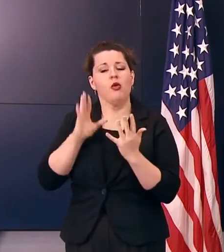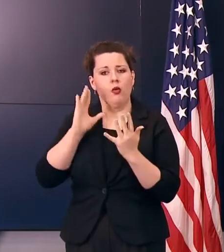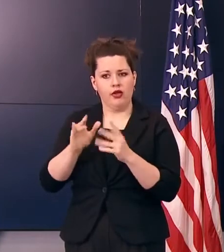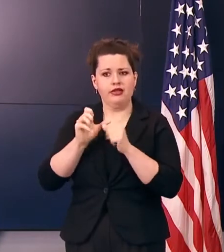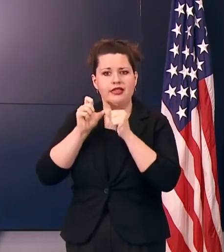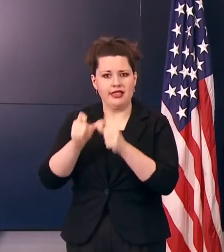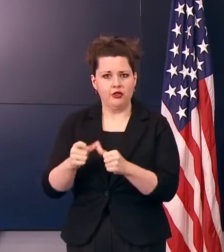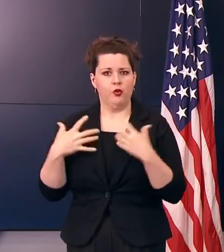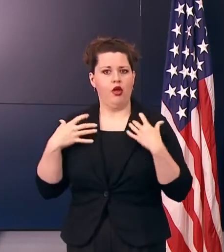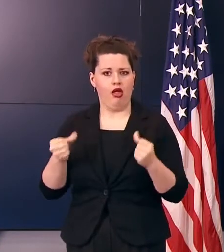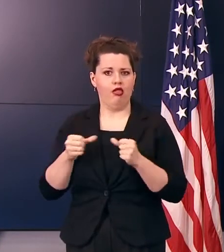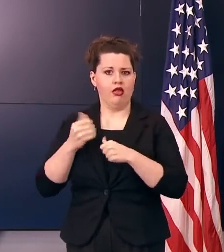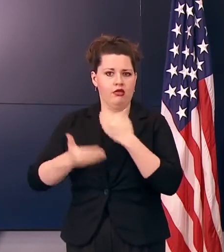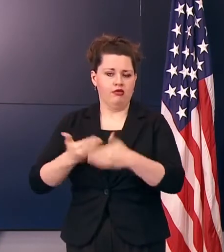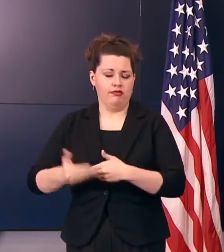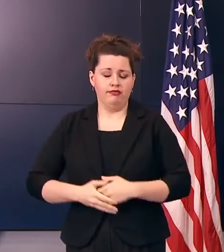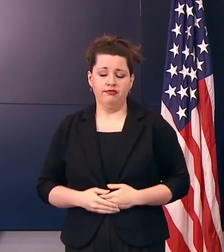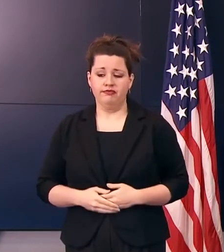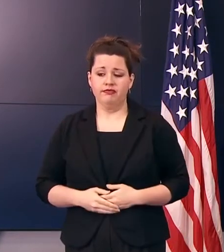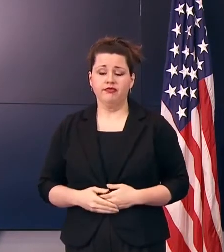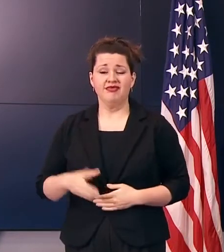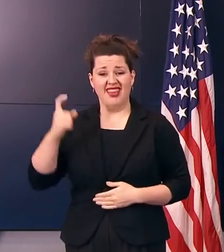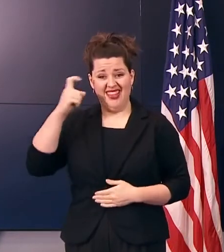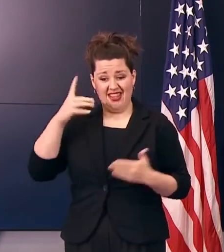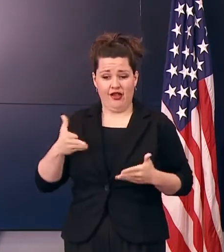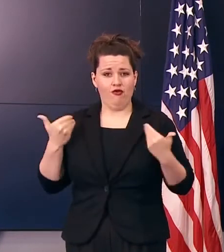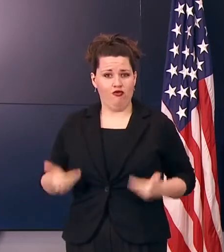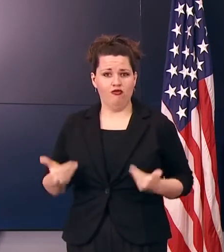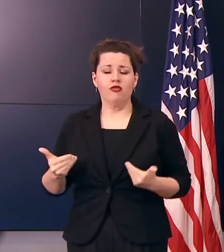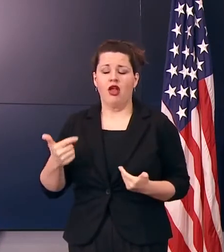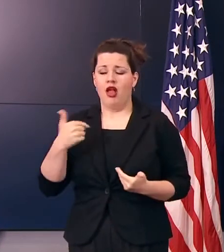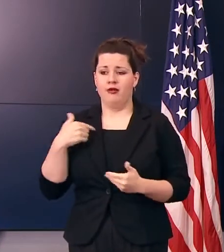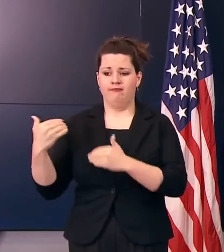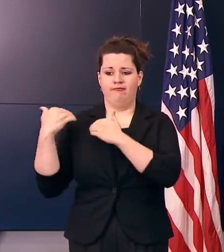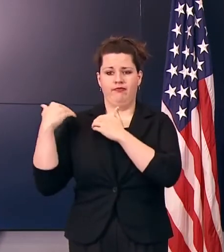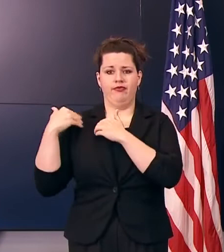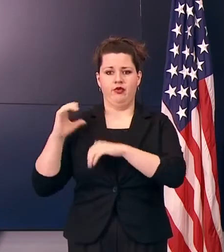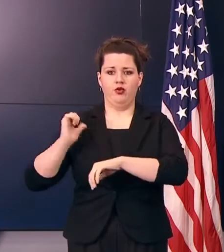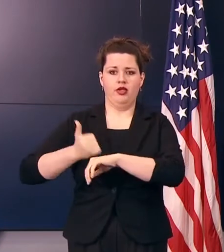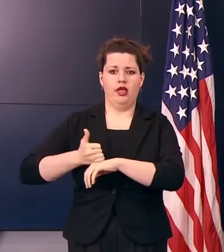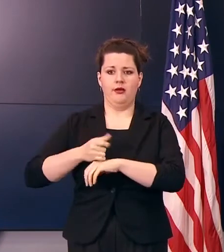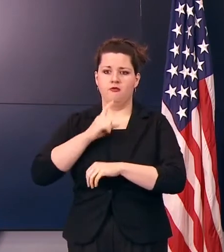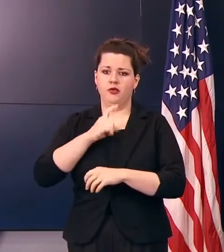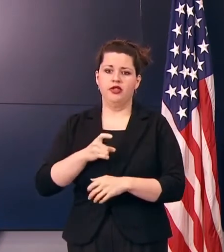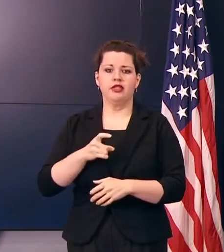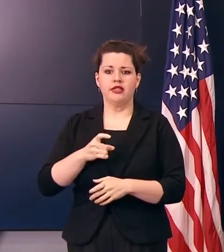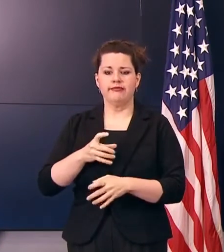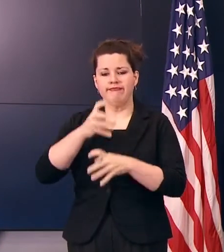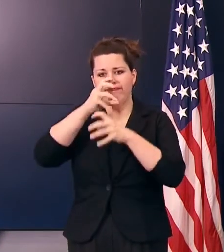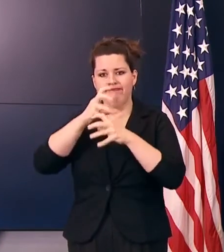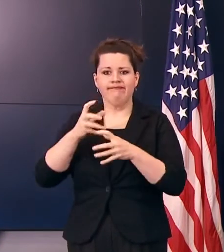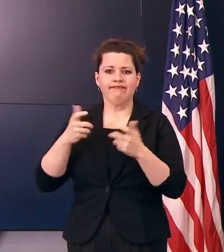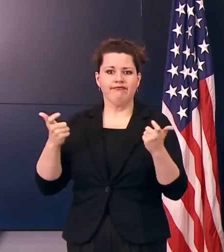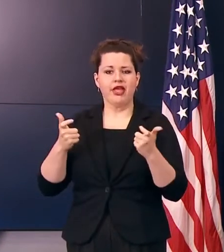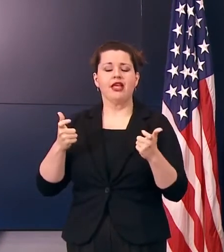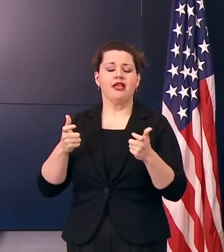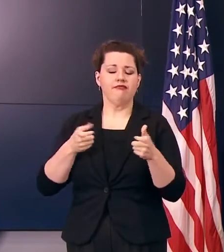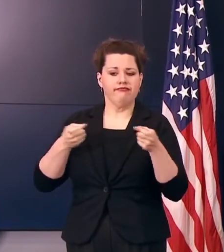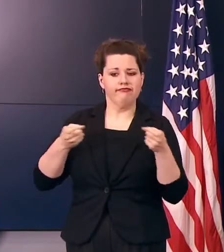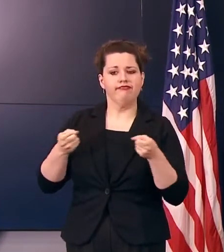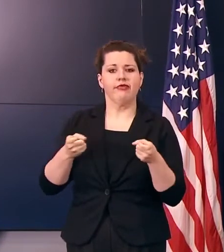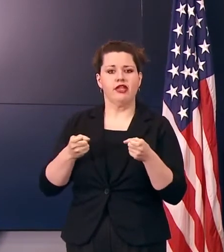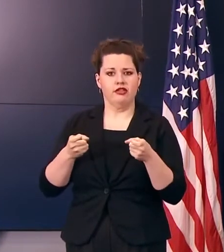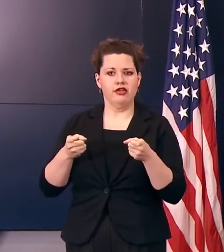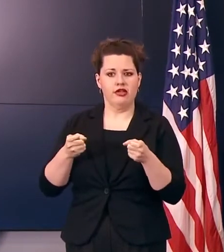path going forward. As governor, I had the responsibility to implement significant mitigation measures to protect Iowans during an